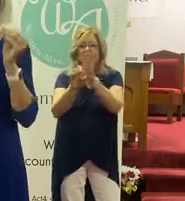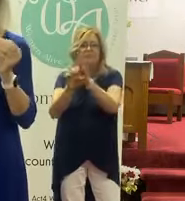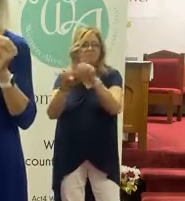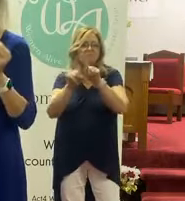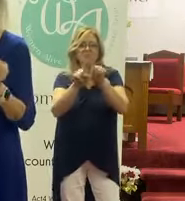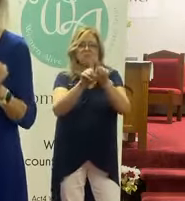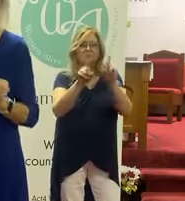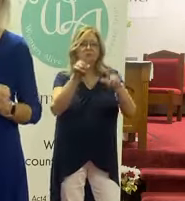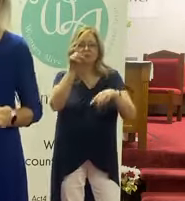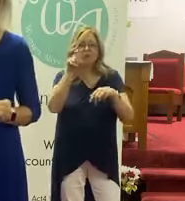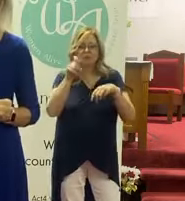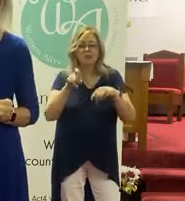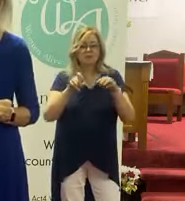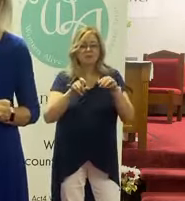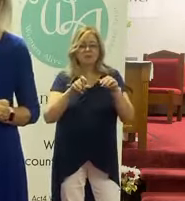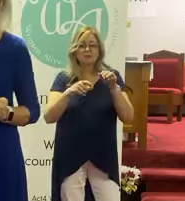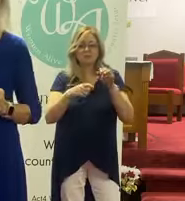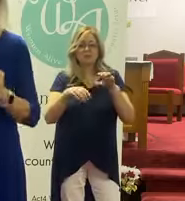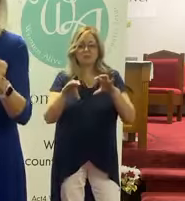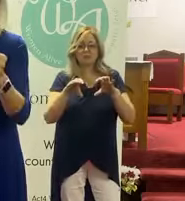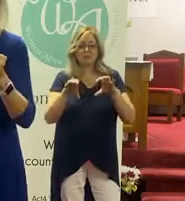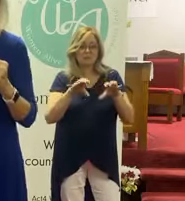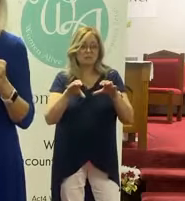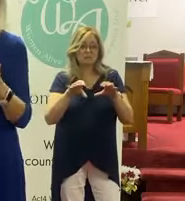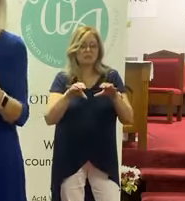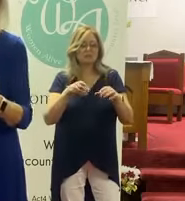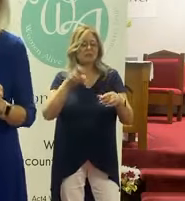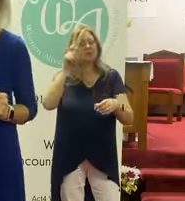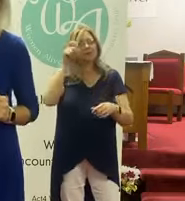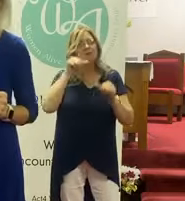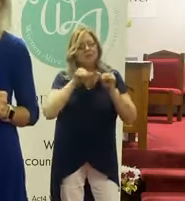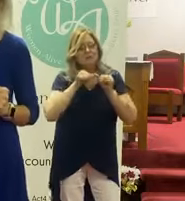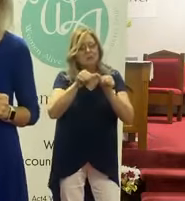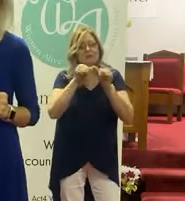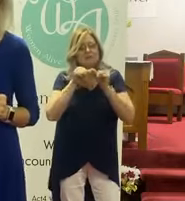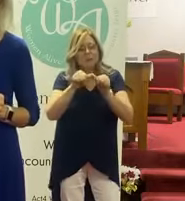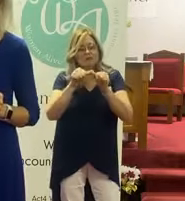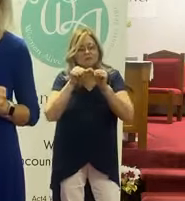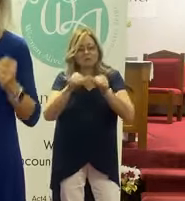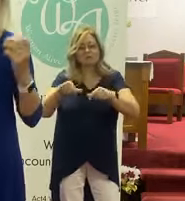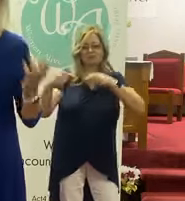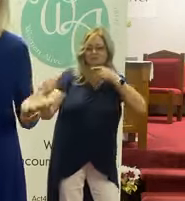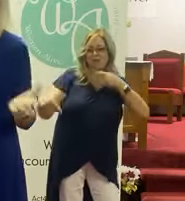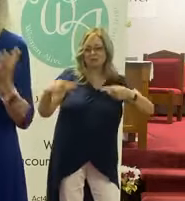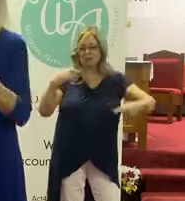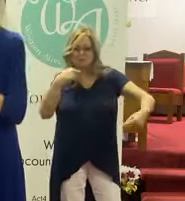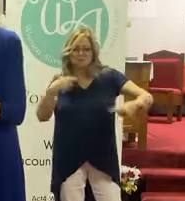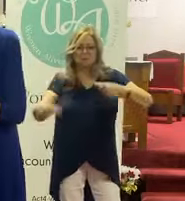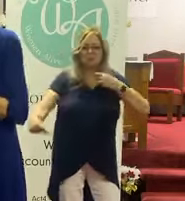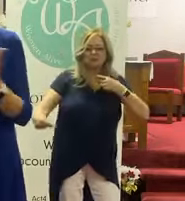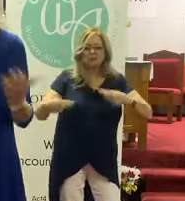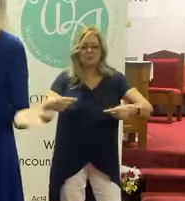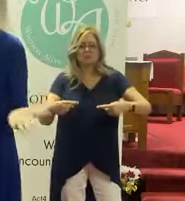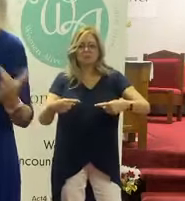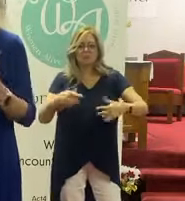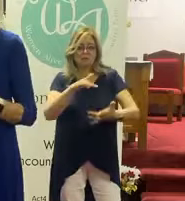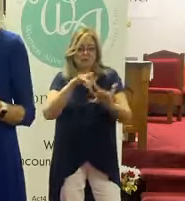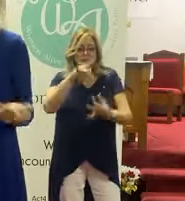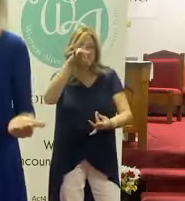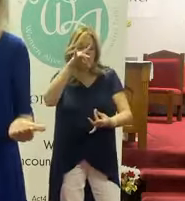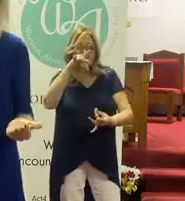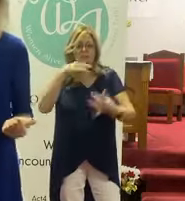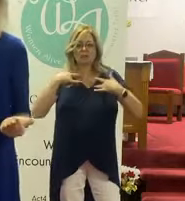how much we've had to walk this out. It's a constant power struggle that we go through. And it's the spiritual against the flesh.